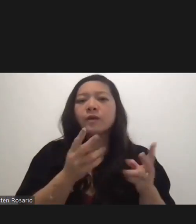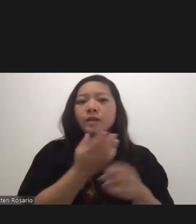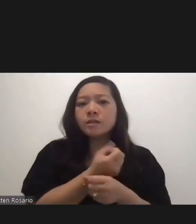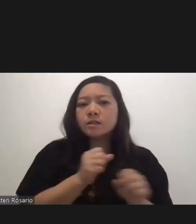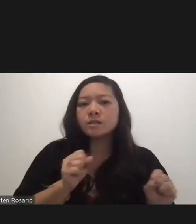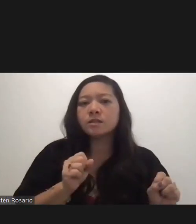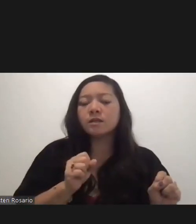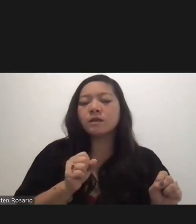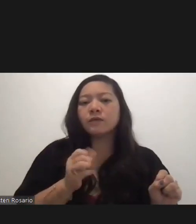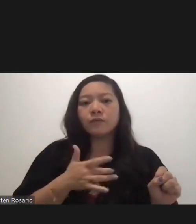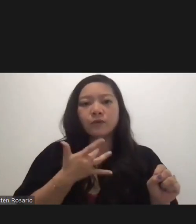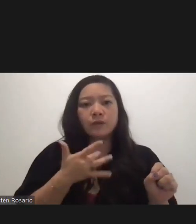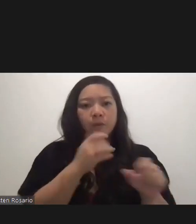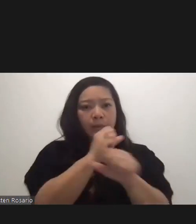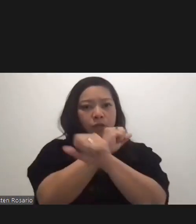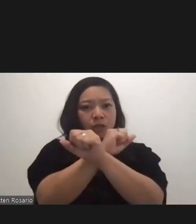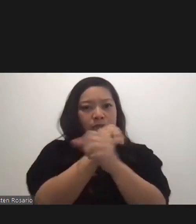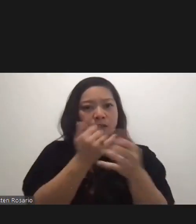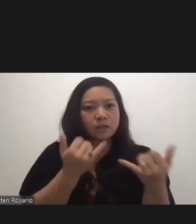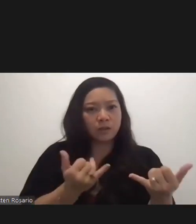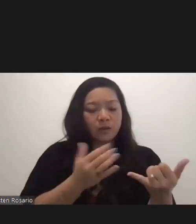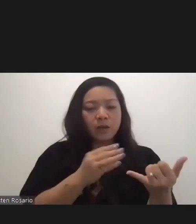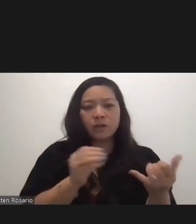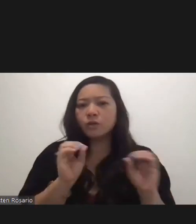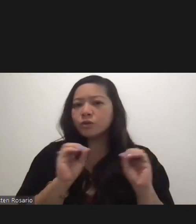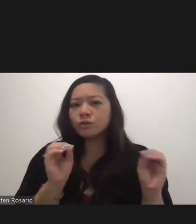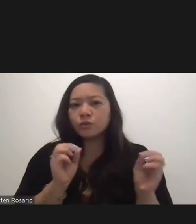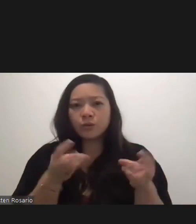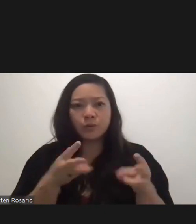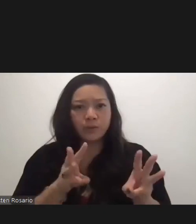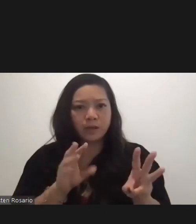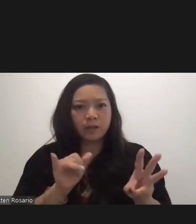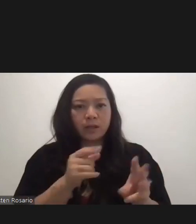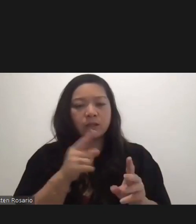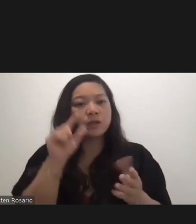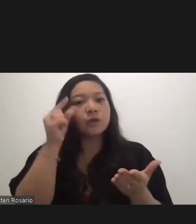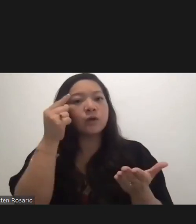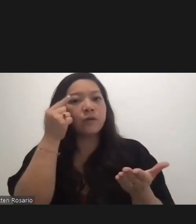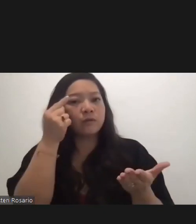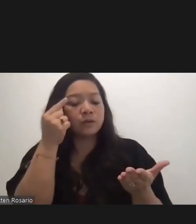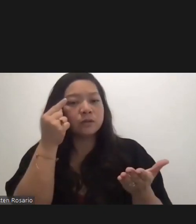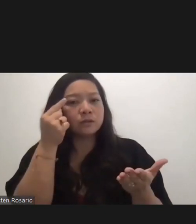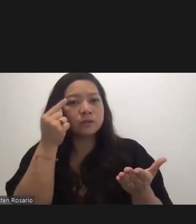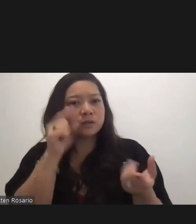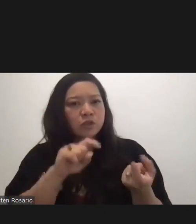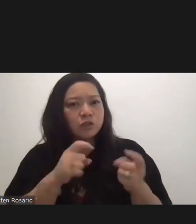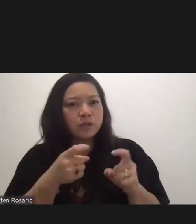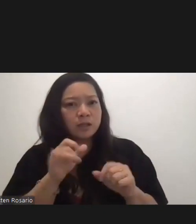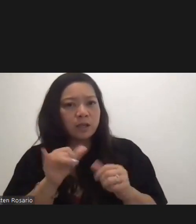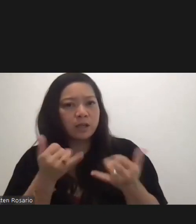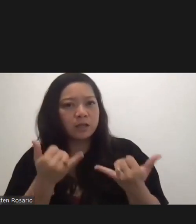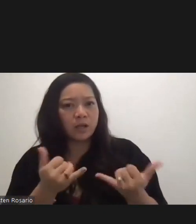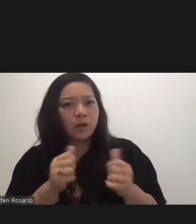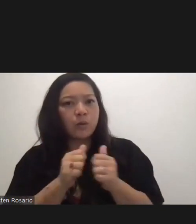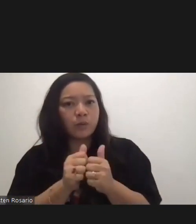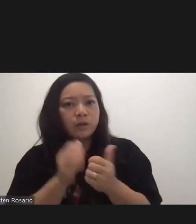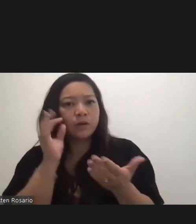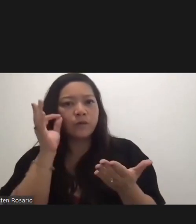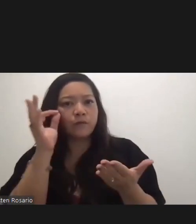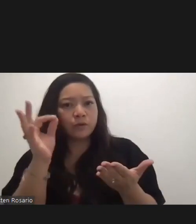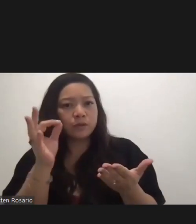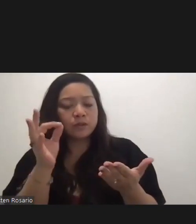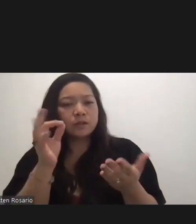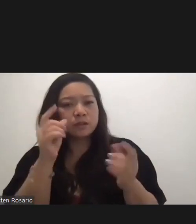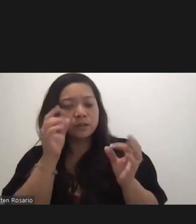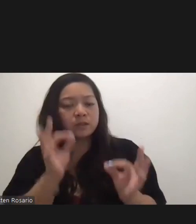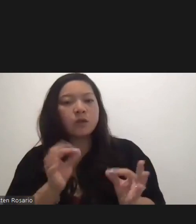very protected. And there's no way that I am going to compromise that with my future decisions. It